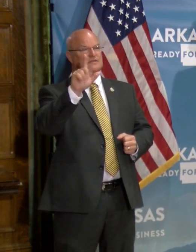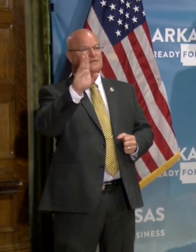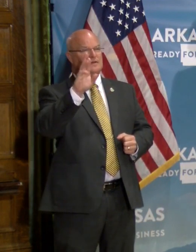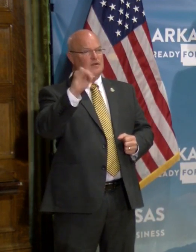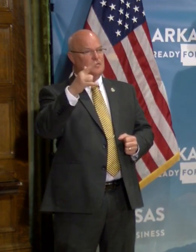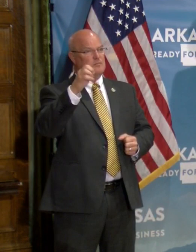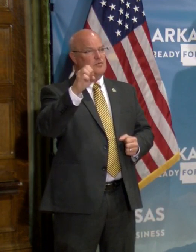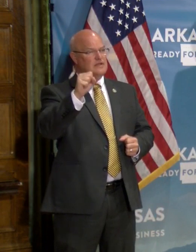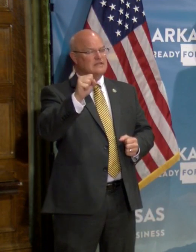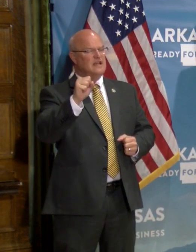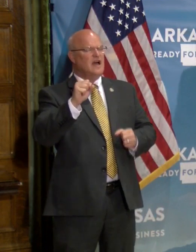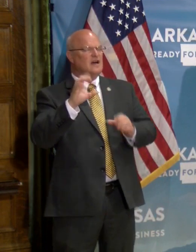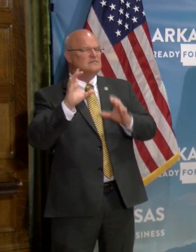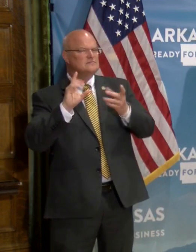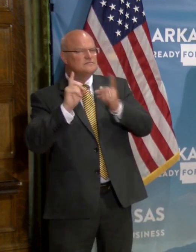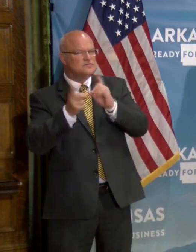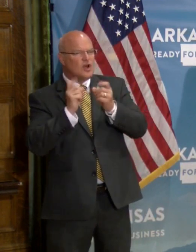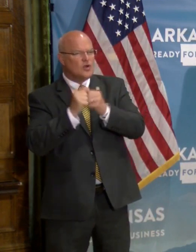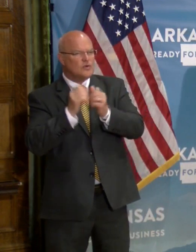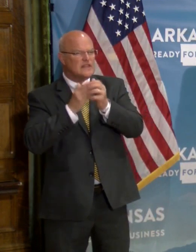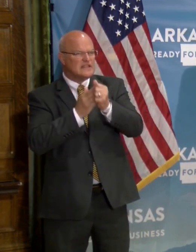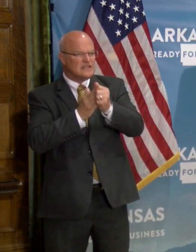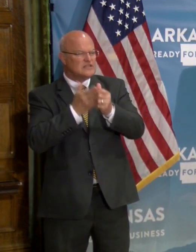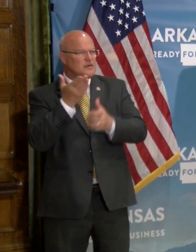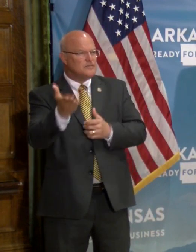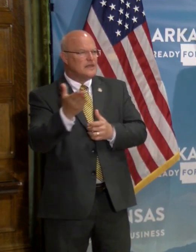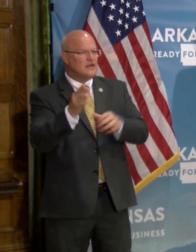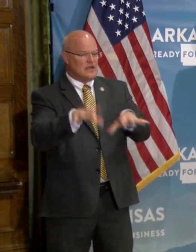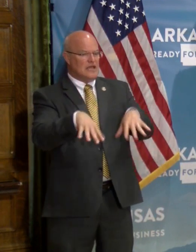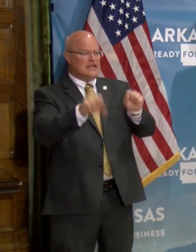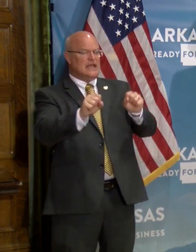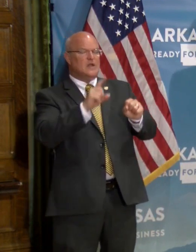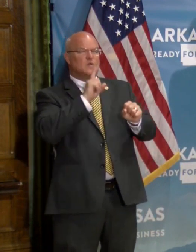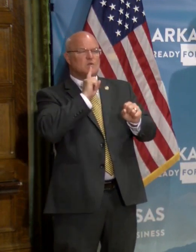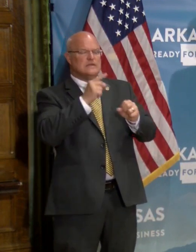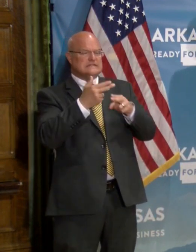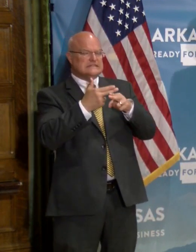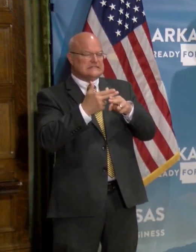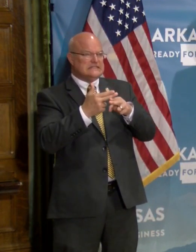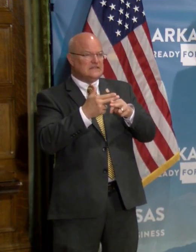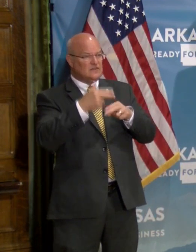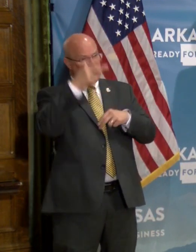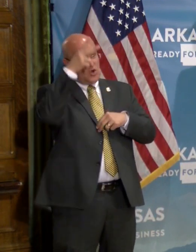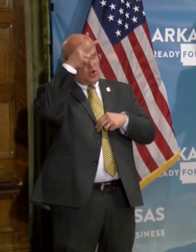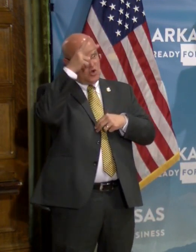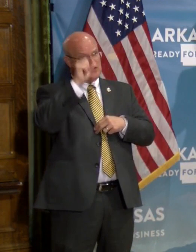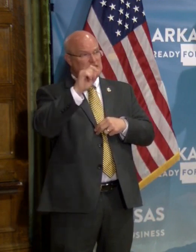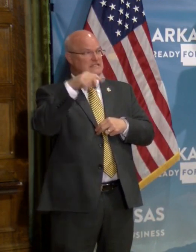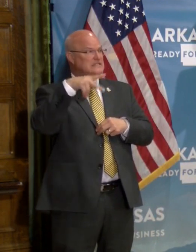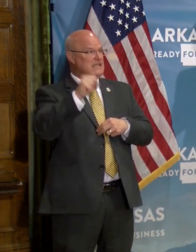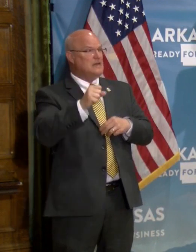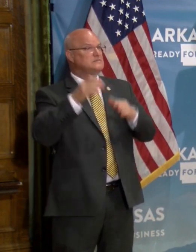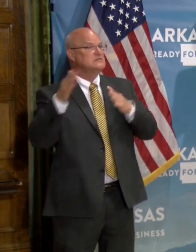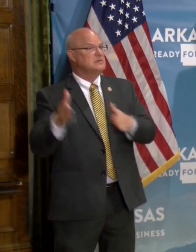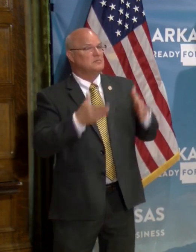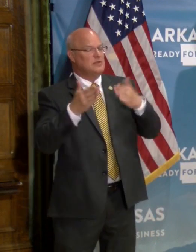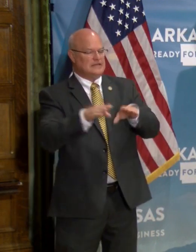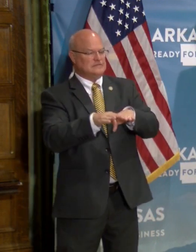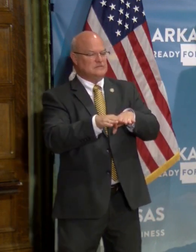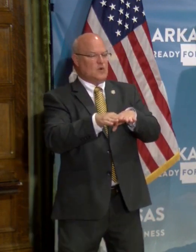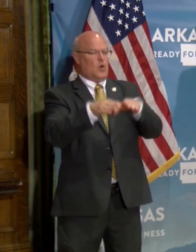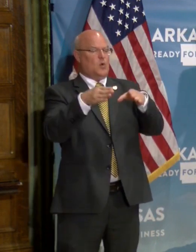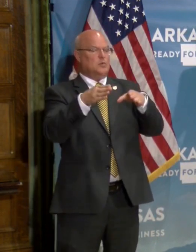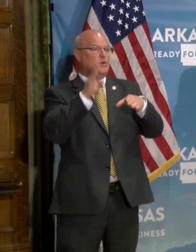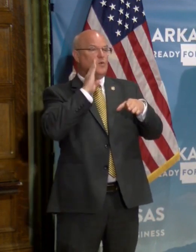conversation with some of the leadership there and they are, uh, taking some very tentative and early steps to plan their reopening.